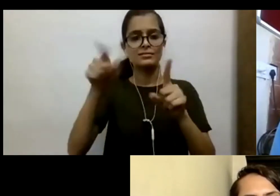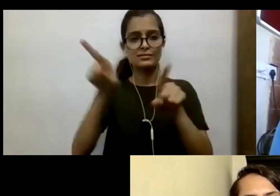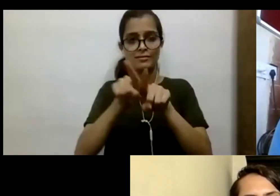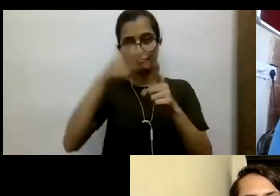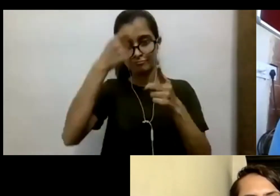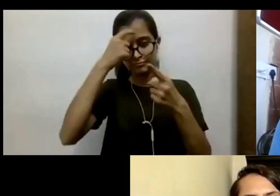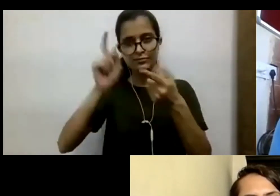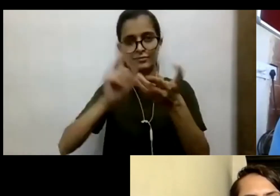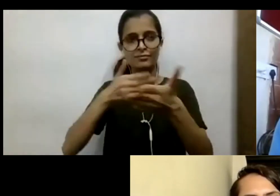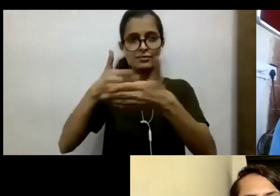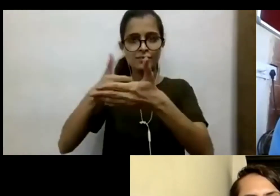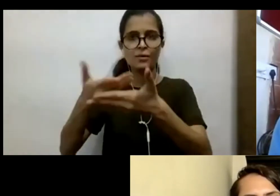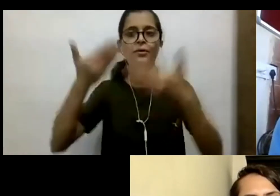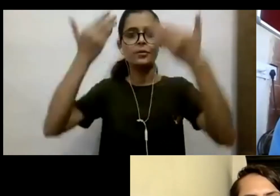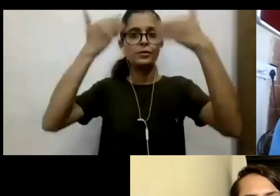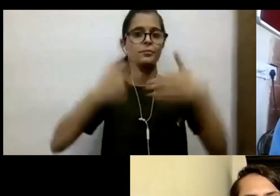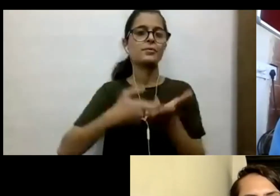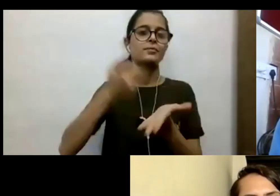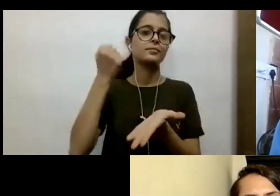human rights and legal education.